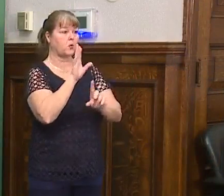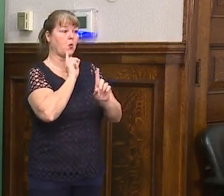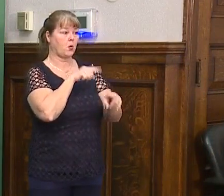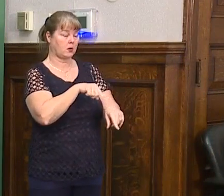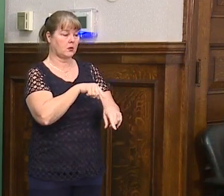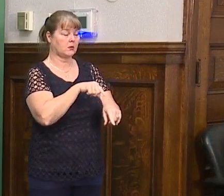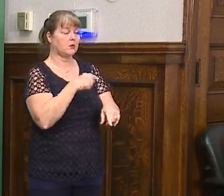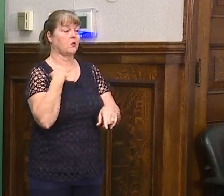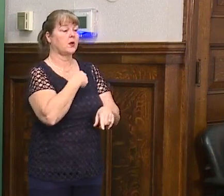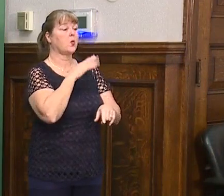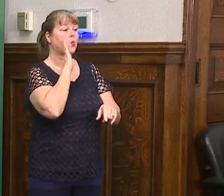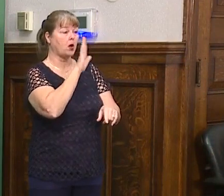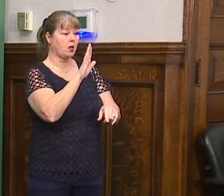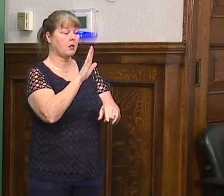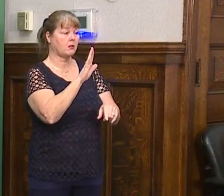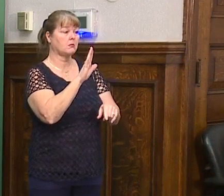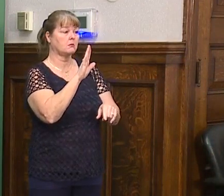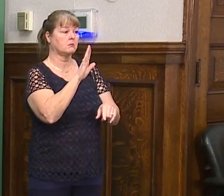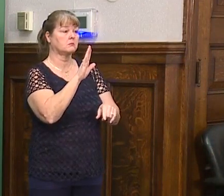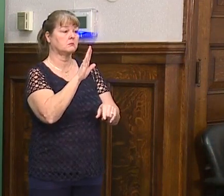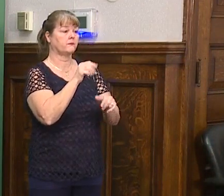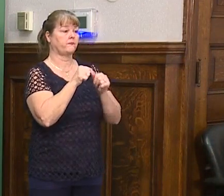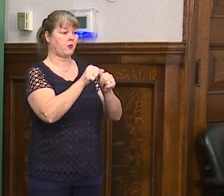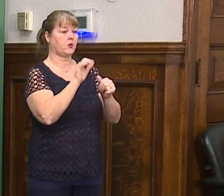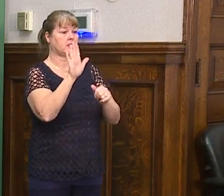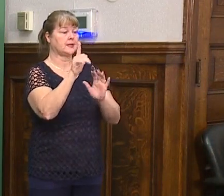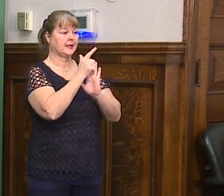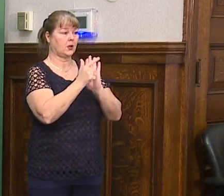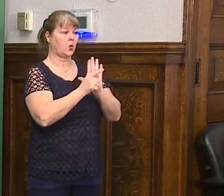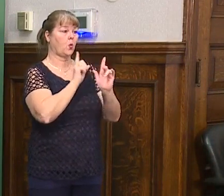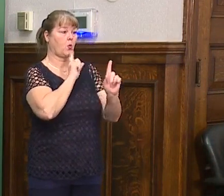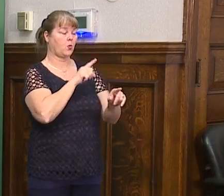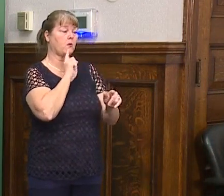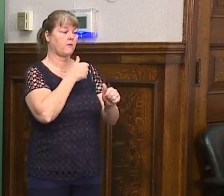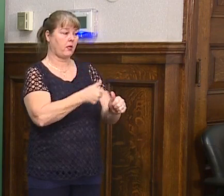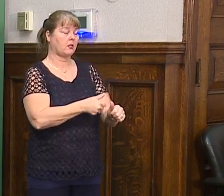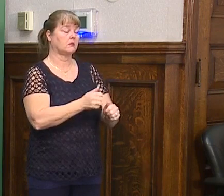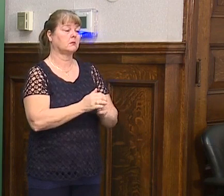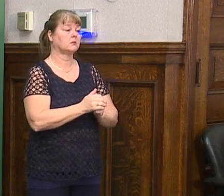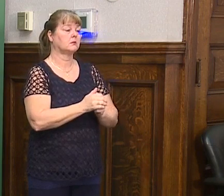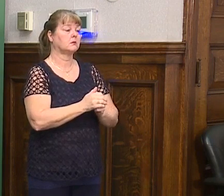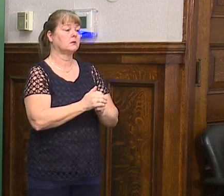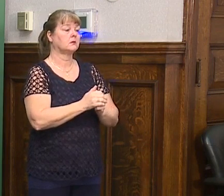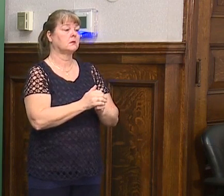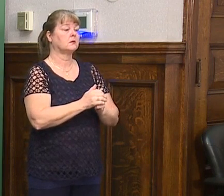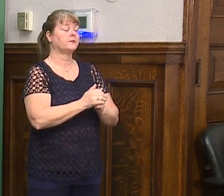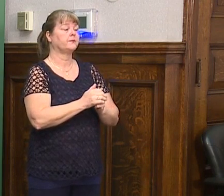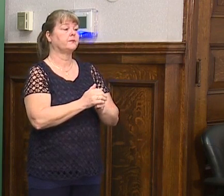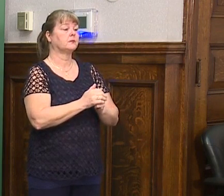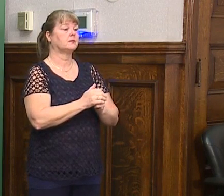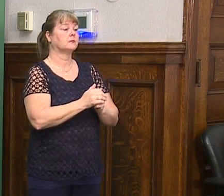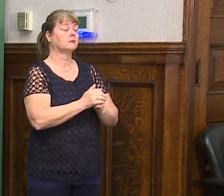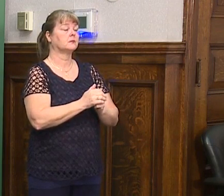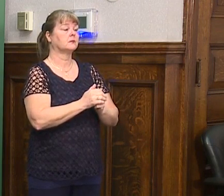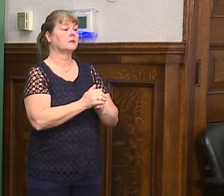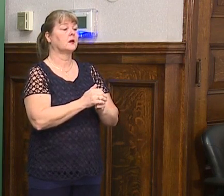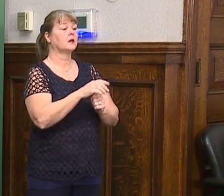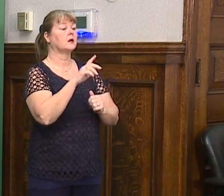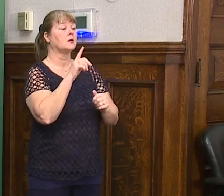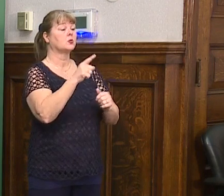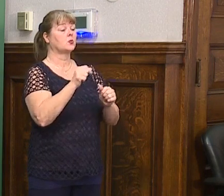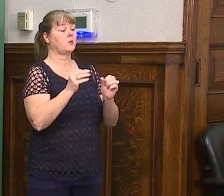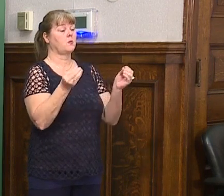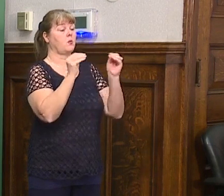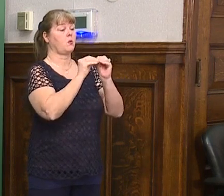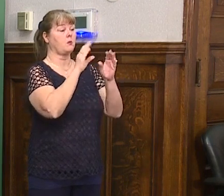and we will abide by his legal order. That being said, to further protect